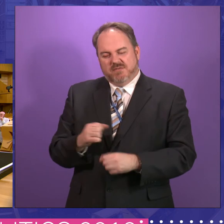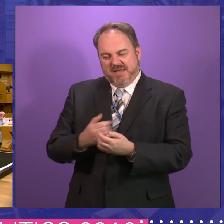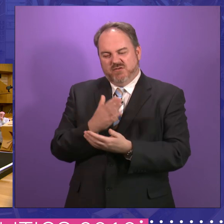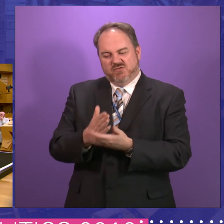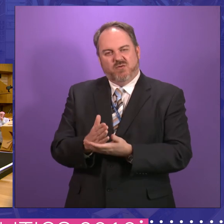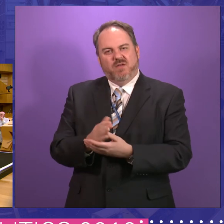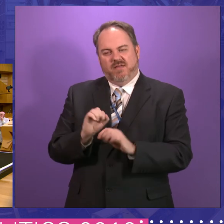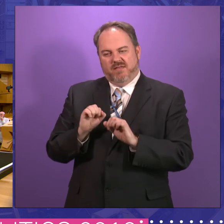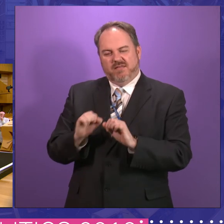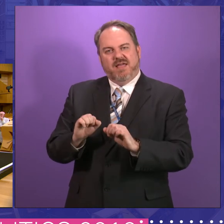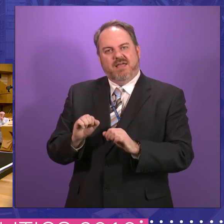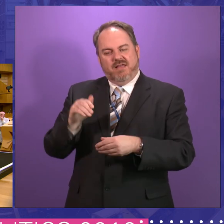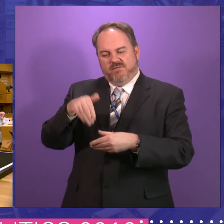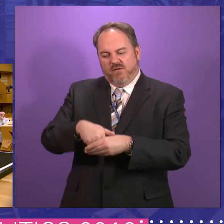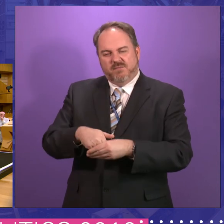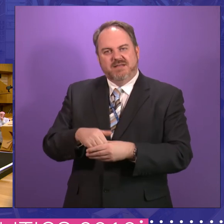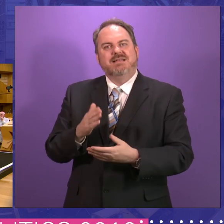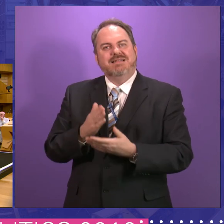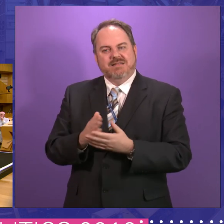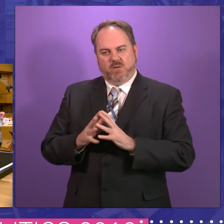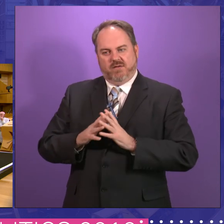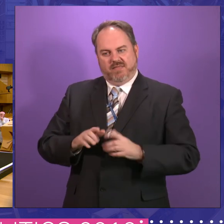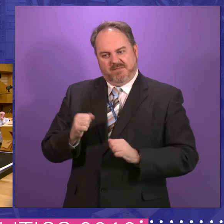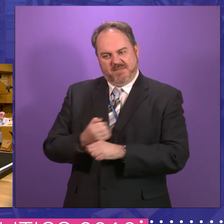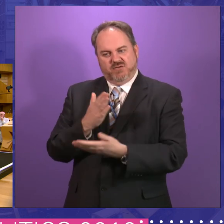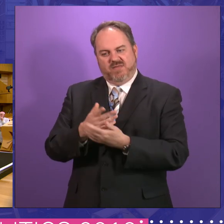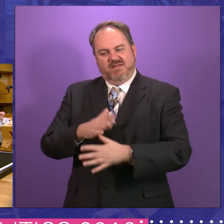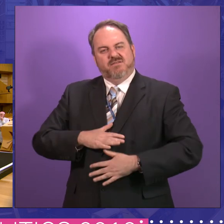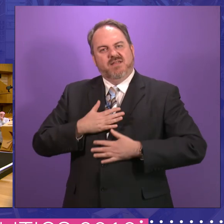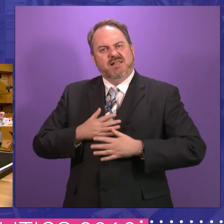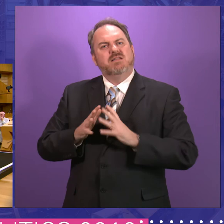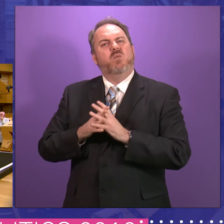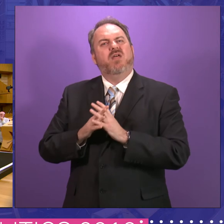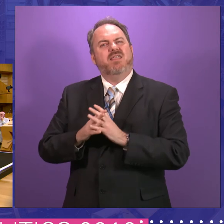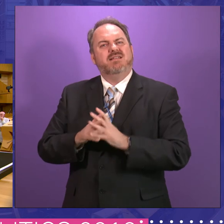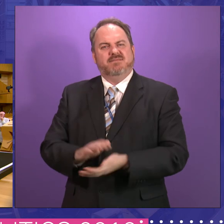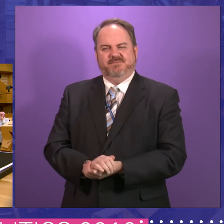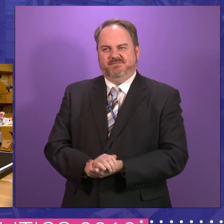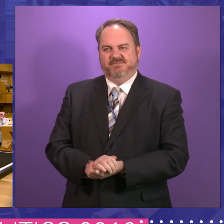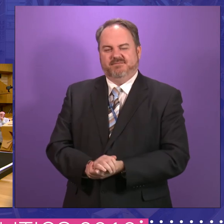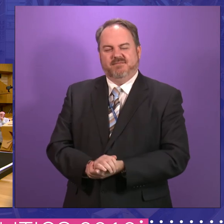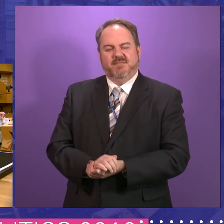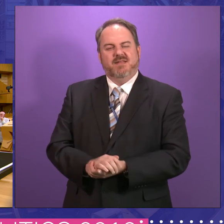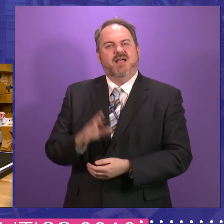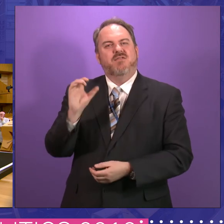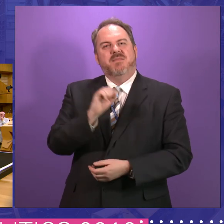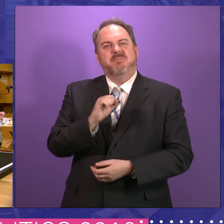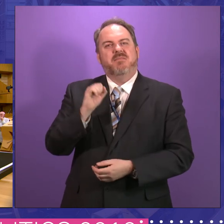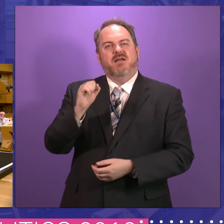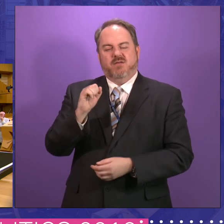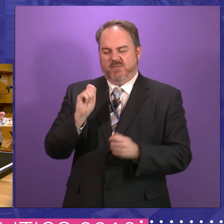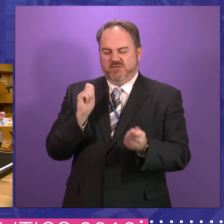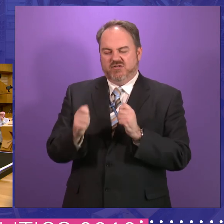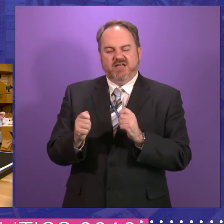that, our, our schools really, that there's something, when they disaggregated the, the regions,